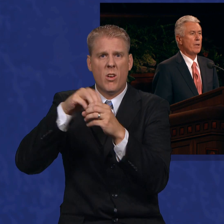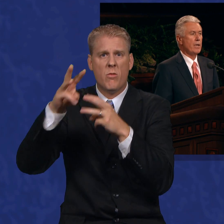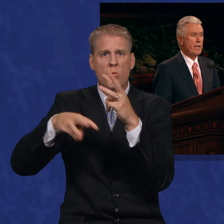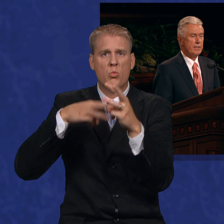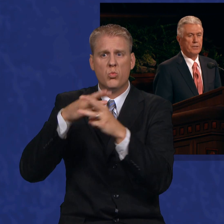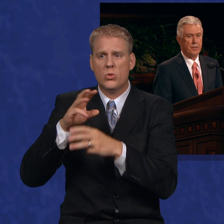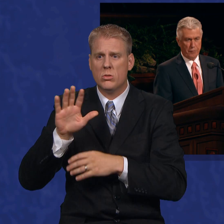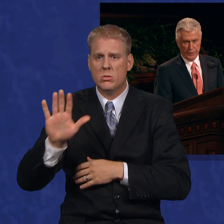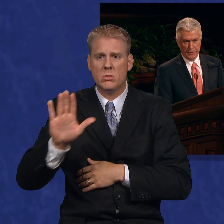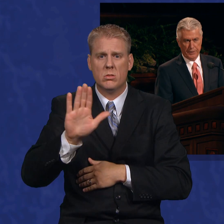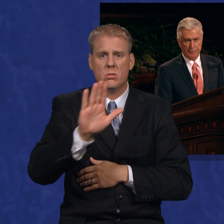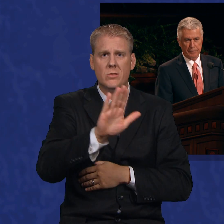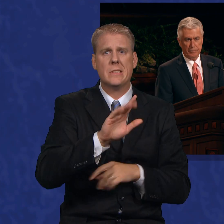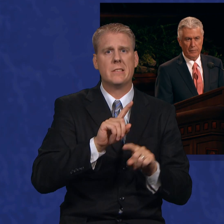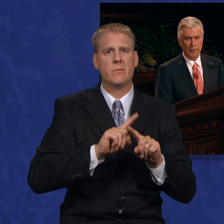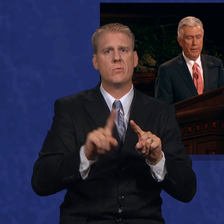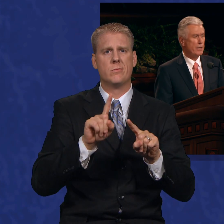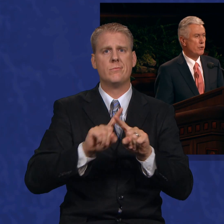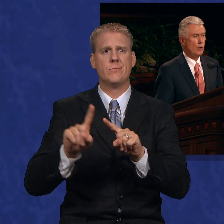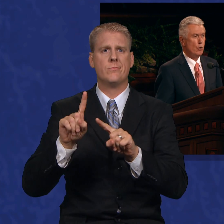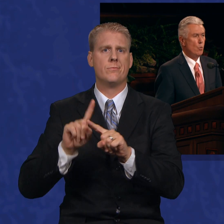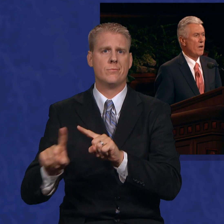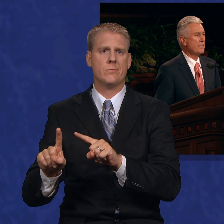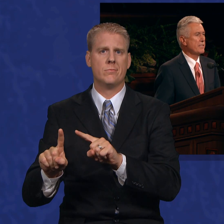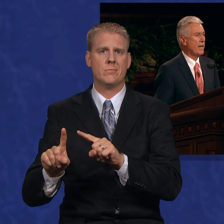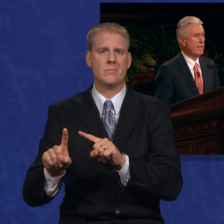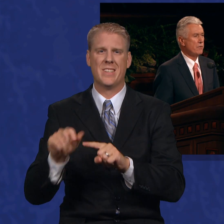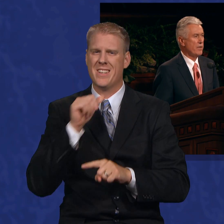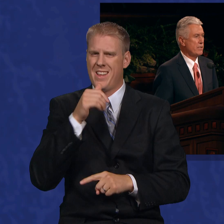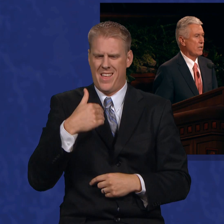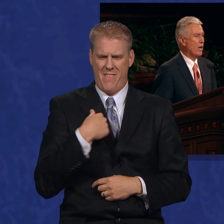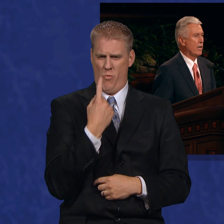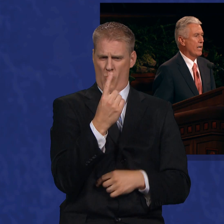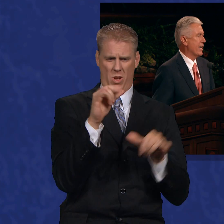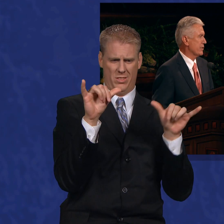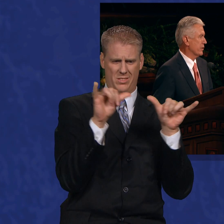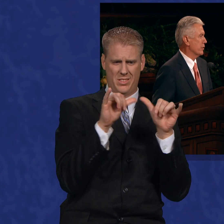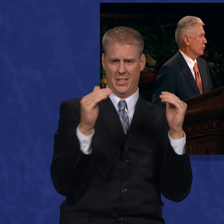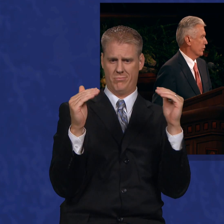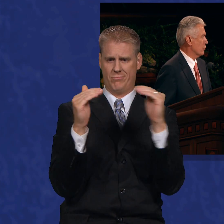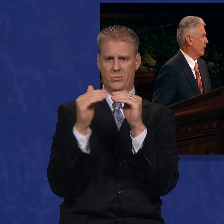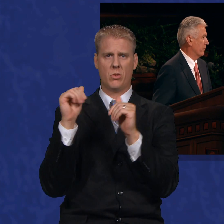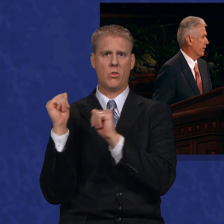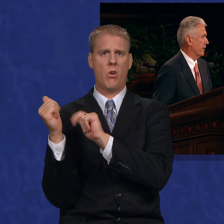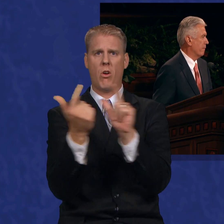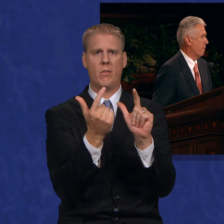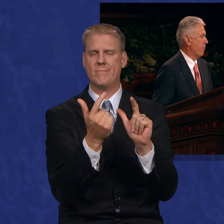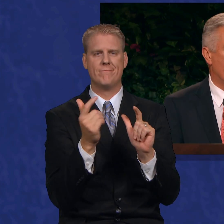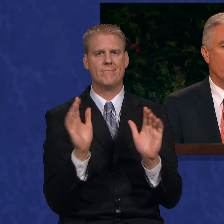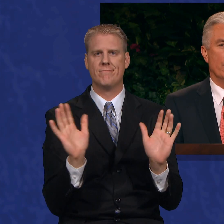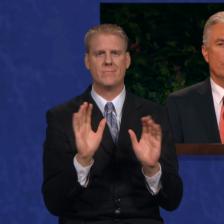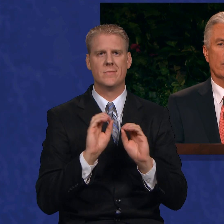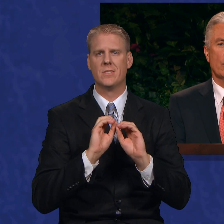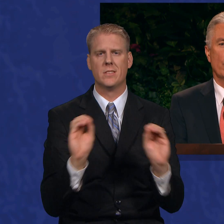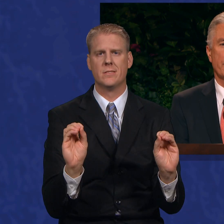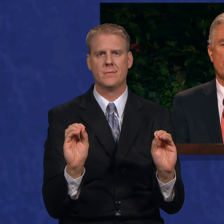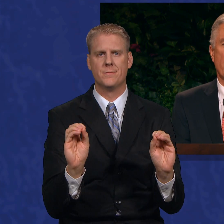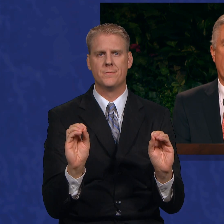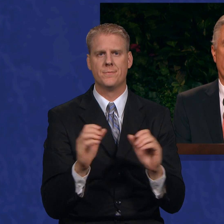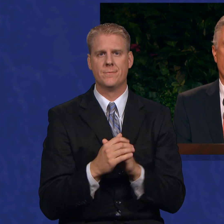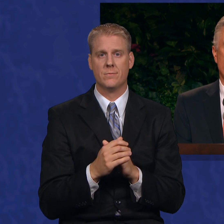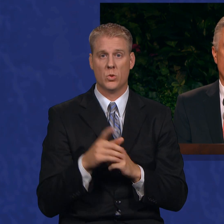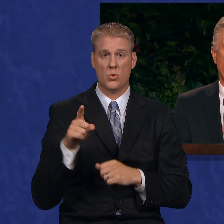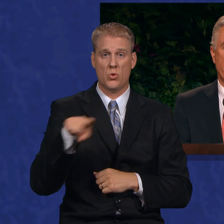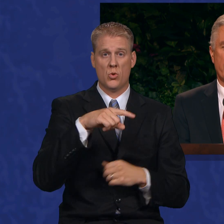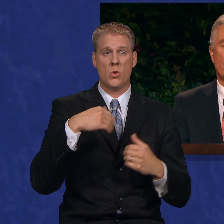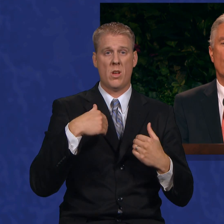is different. There is no one-size-fits-all answer in Church welfare. You are going to